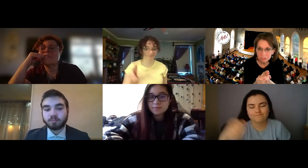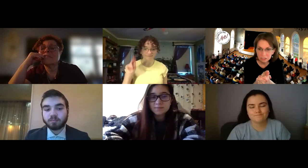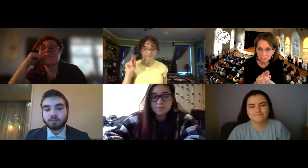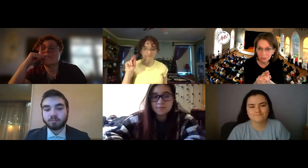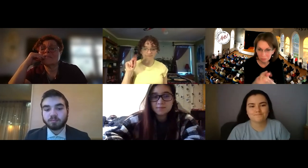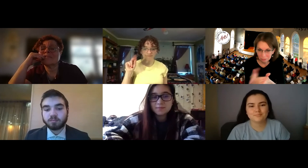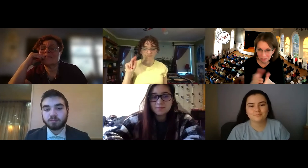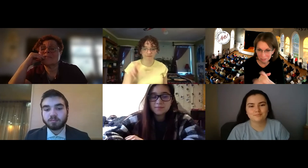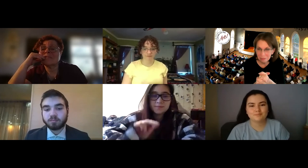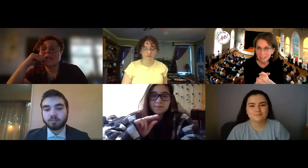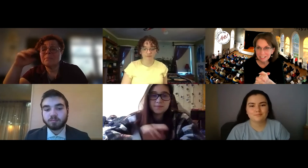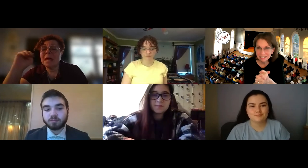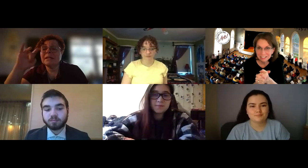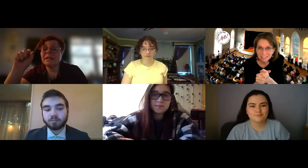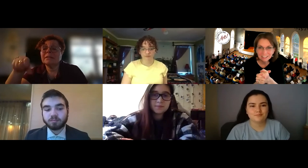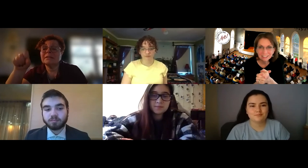No. Okay. Maddie. Maddie, yes. Yes.